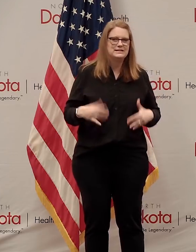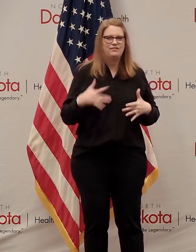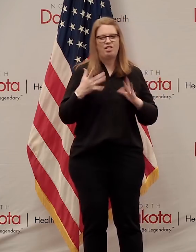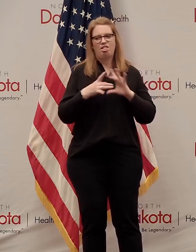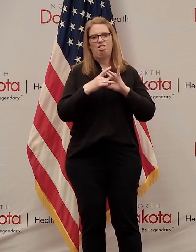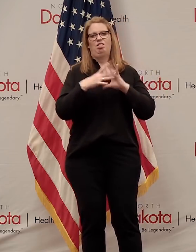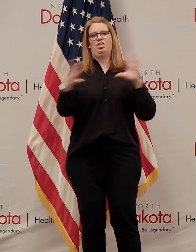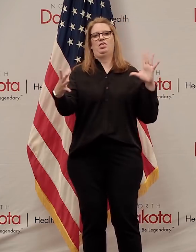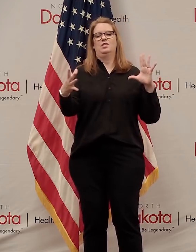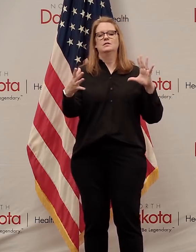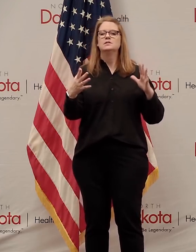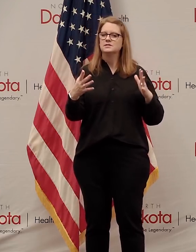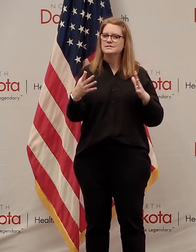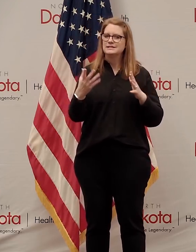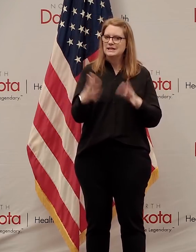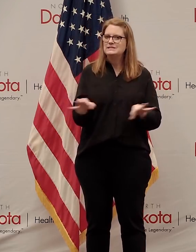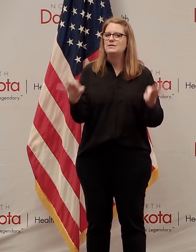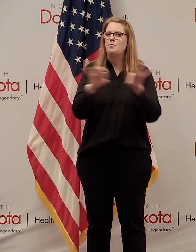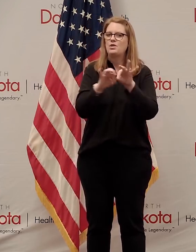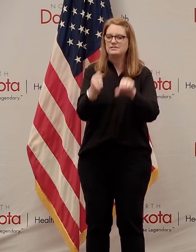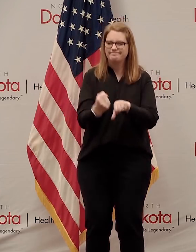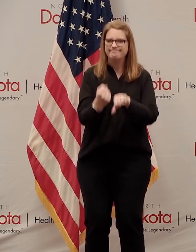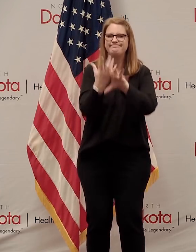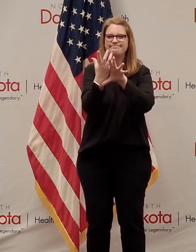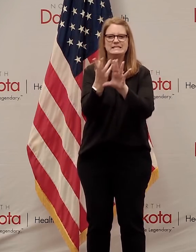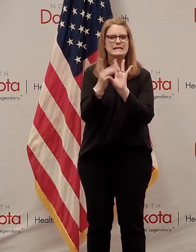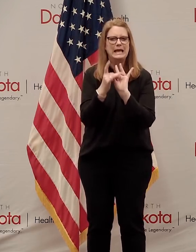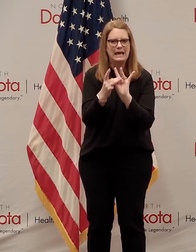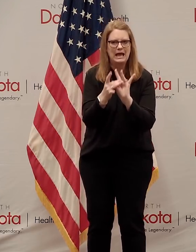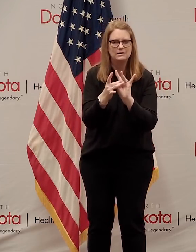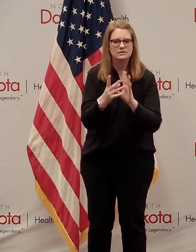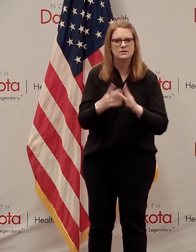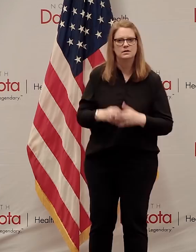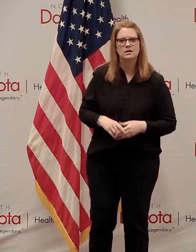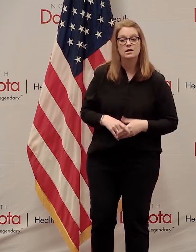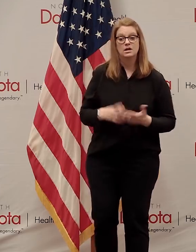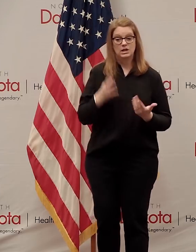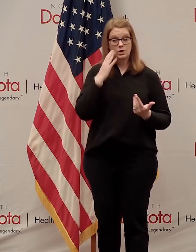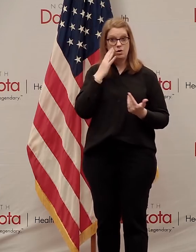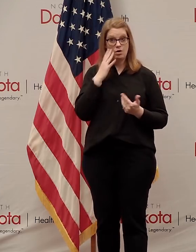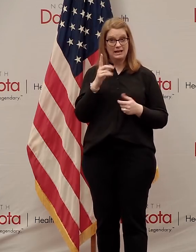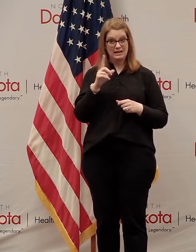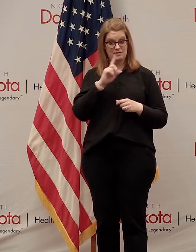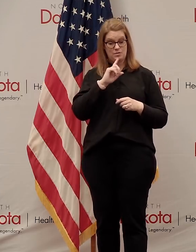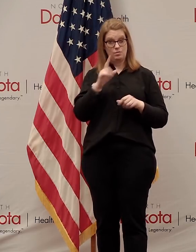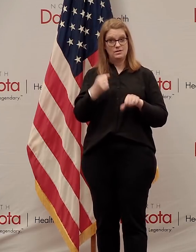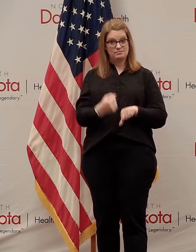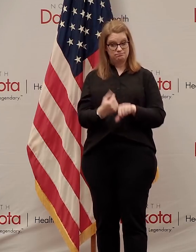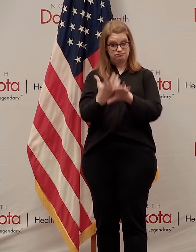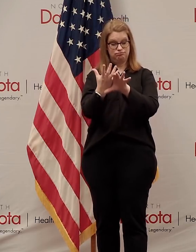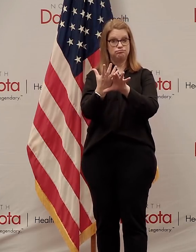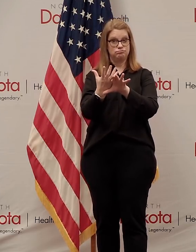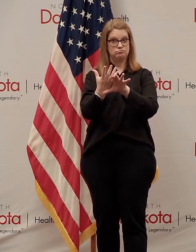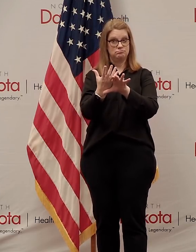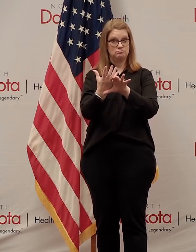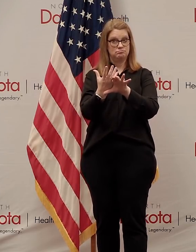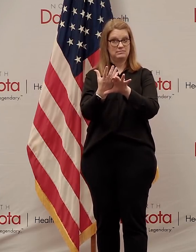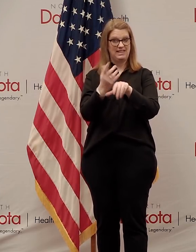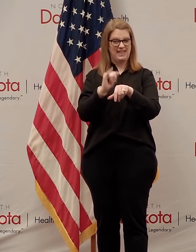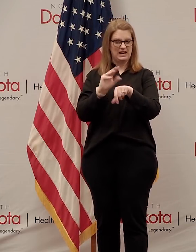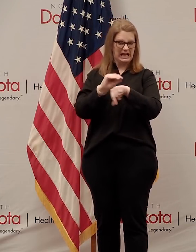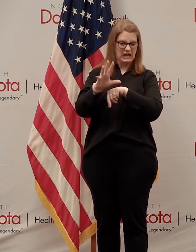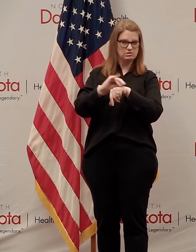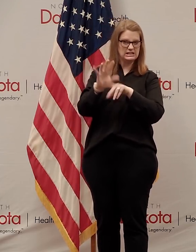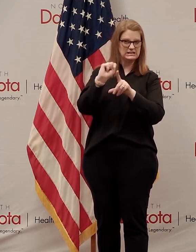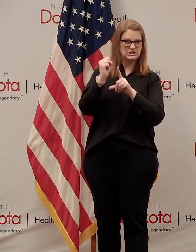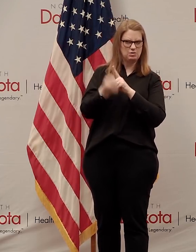telehealth may be now more important than ever. Research has shown that a virtual mental health counseling is at least as effective and in